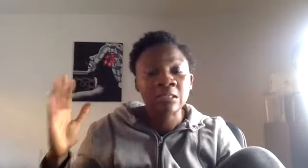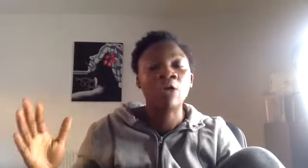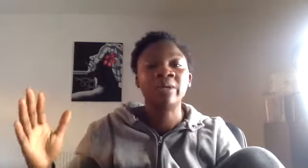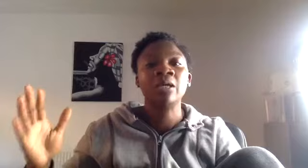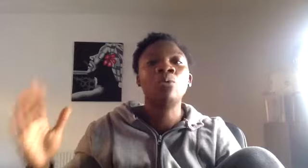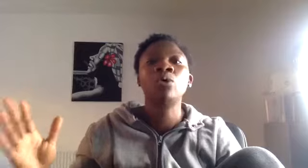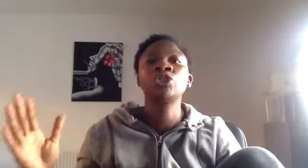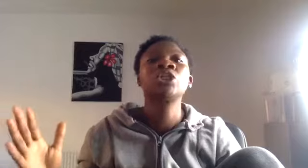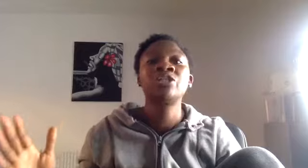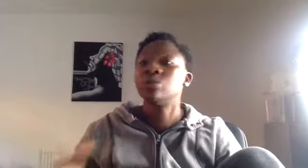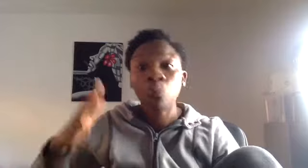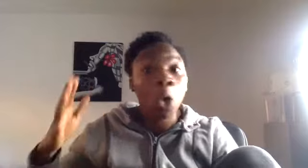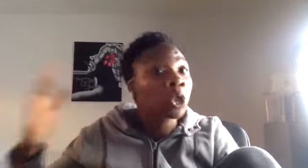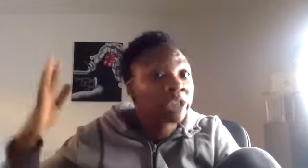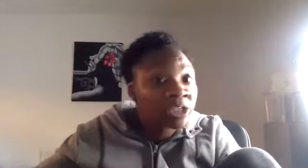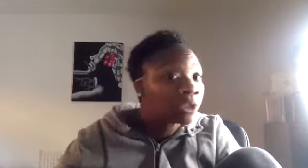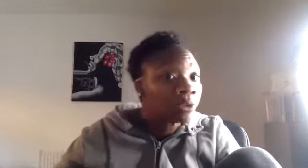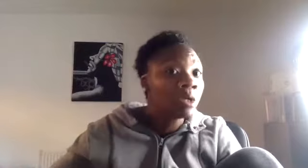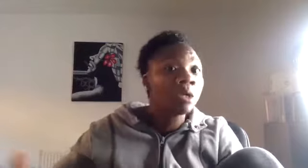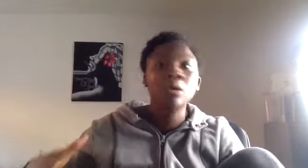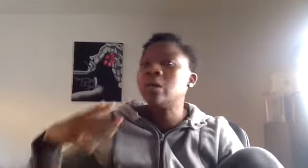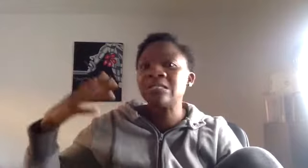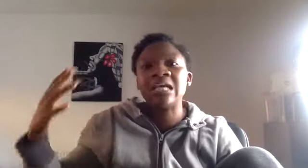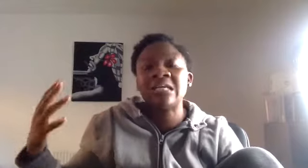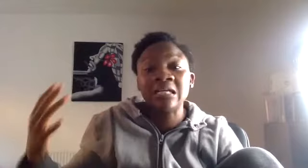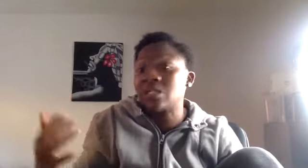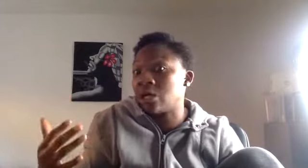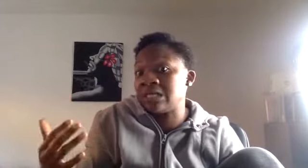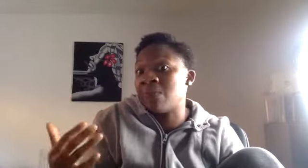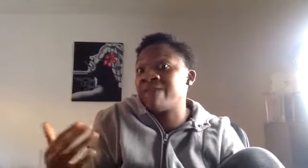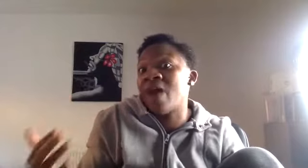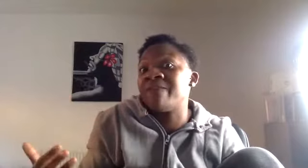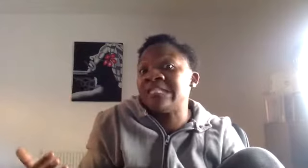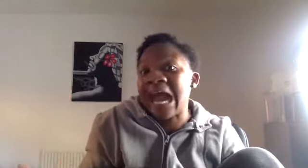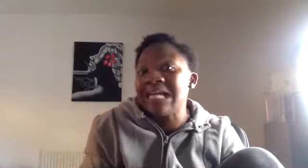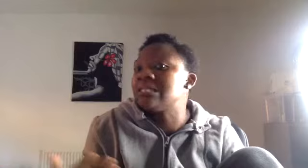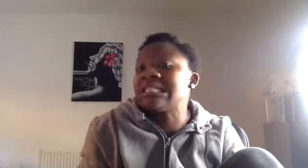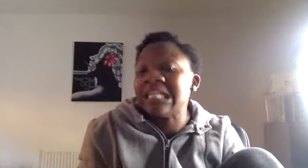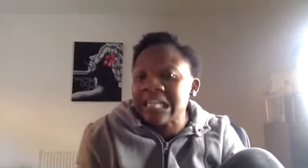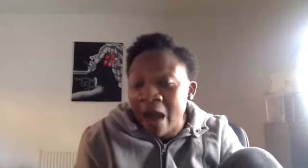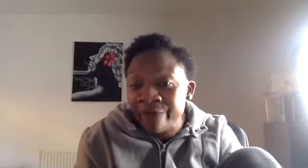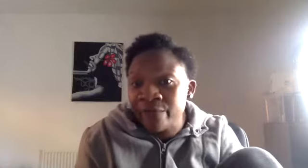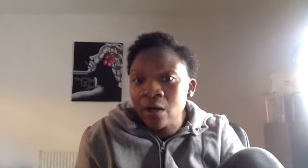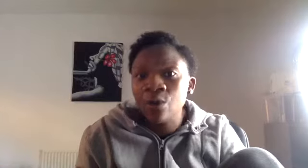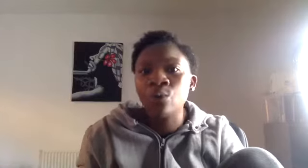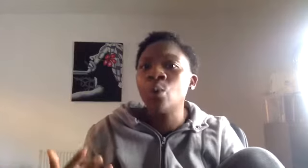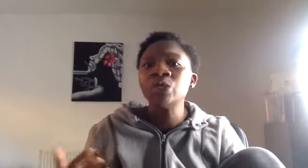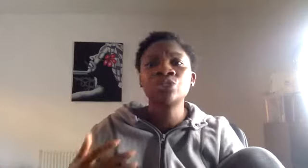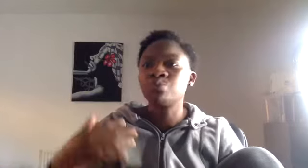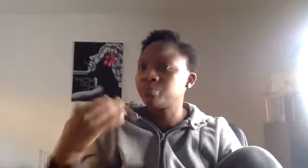tell me, what should I do? What could I do? Is my five a day still enough? Or should